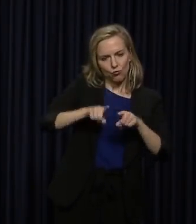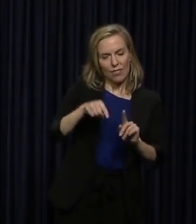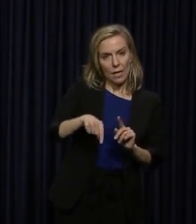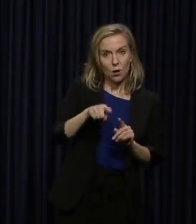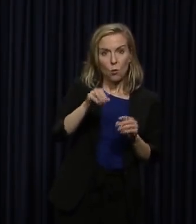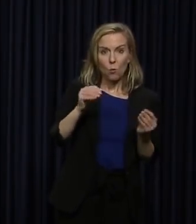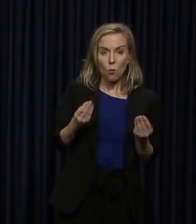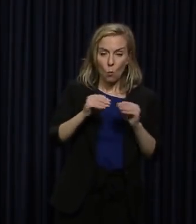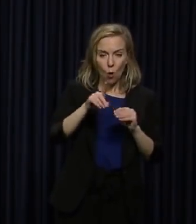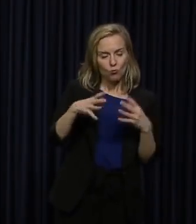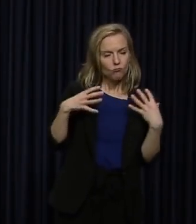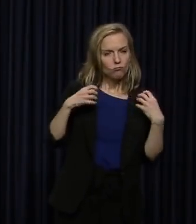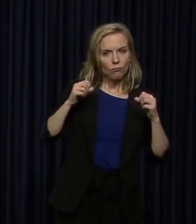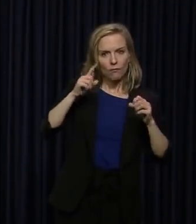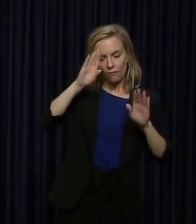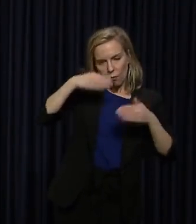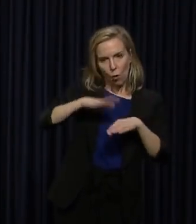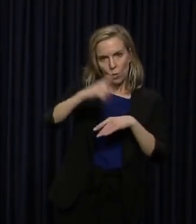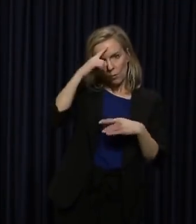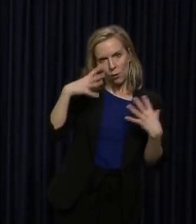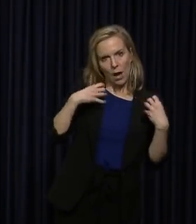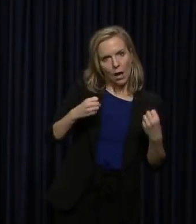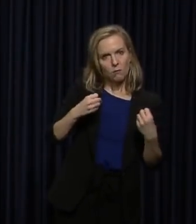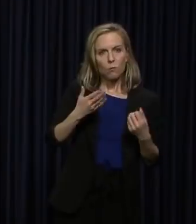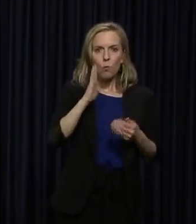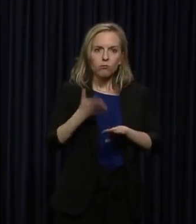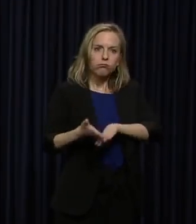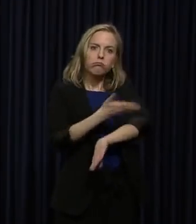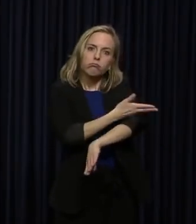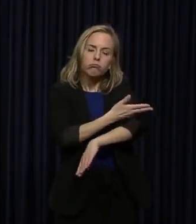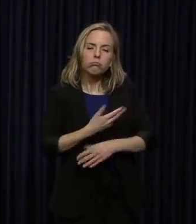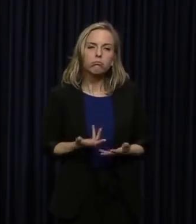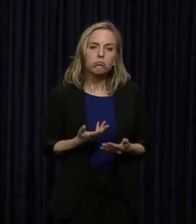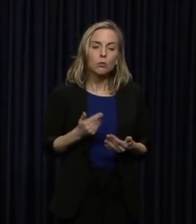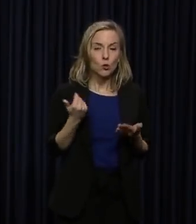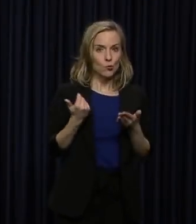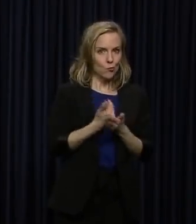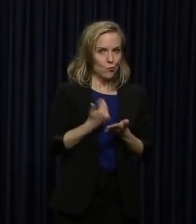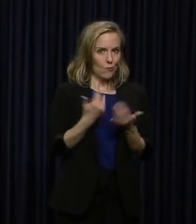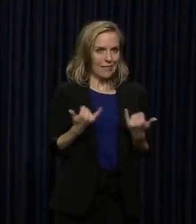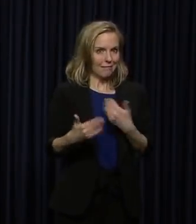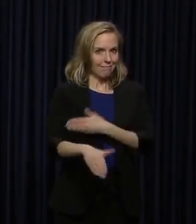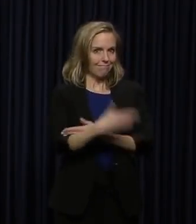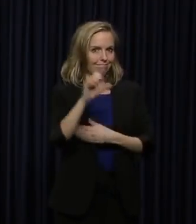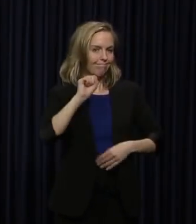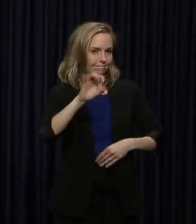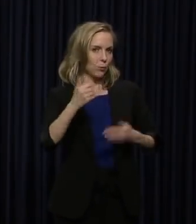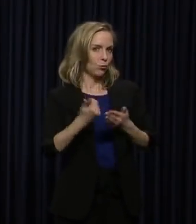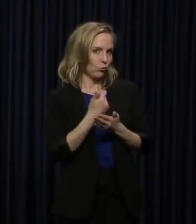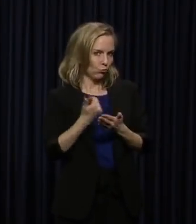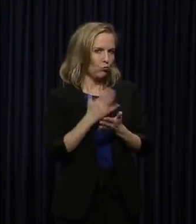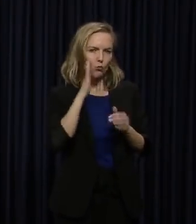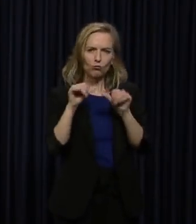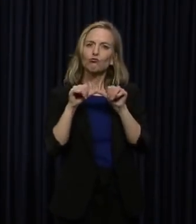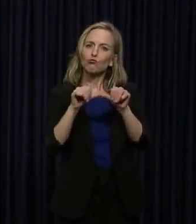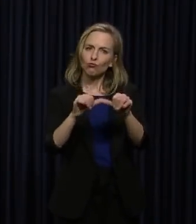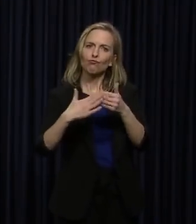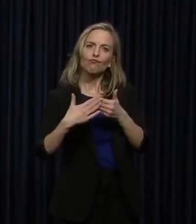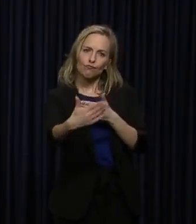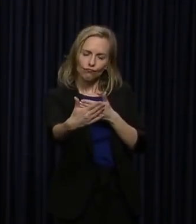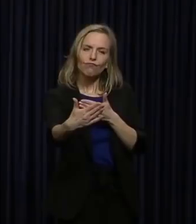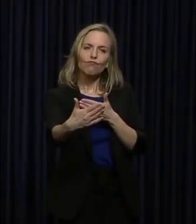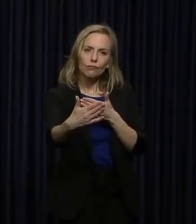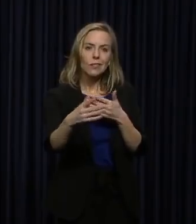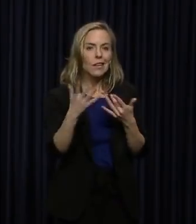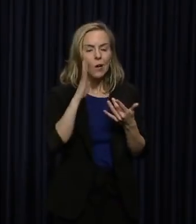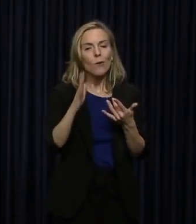The more you do that, the better. All right, new steps that were taken today, and we are going to continue to